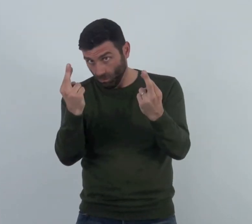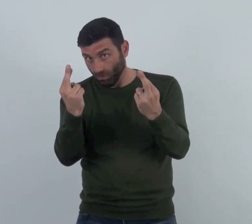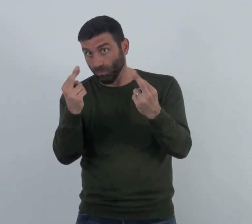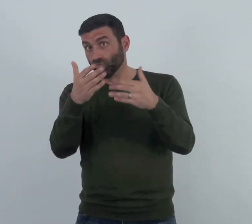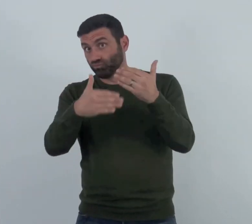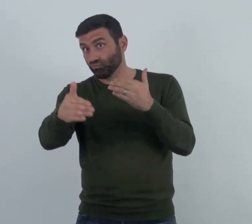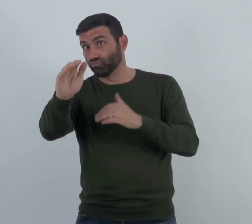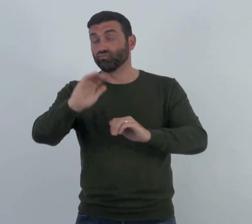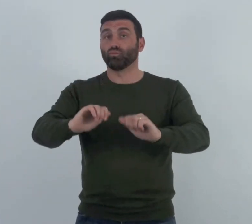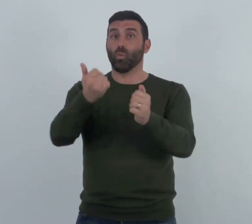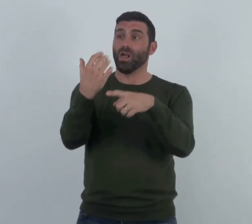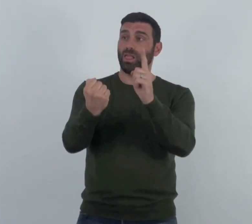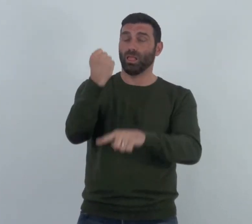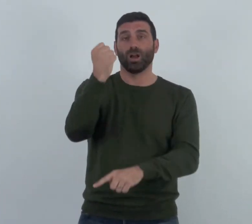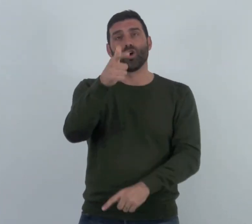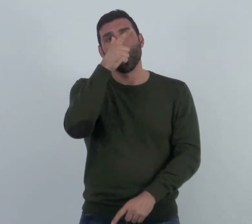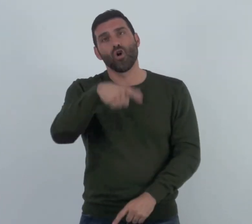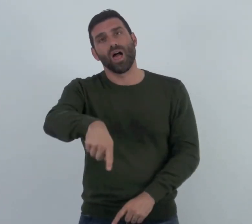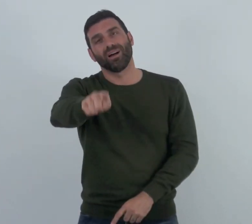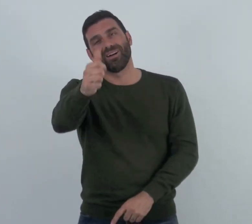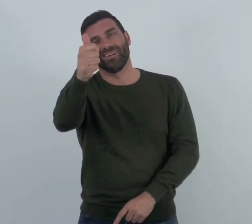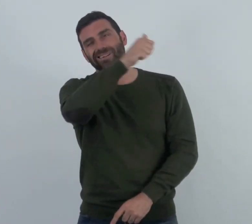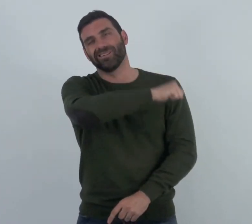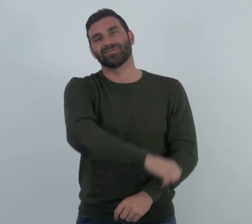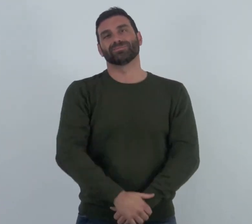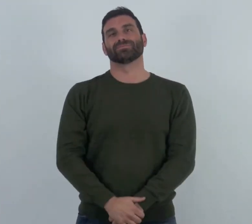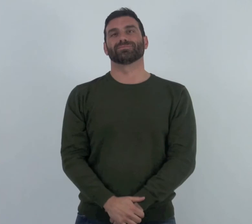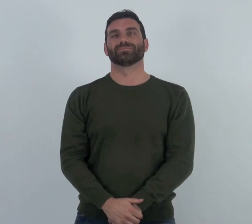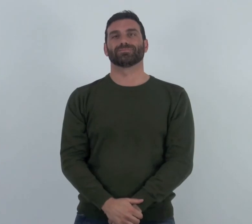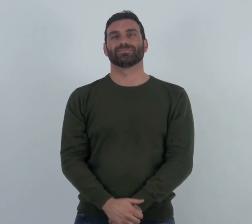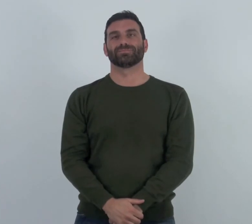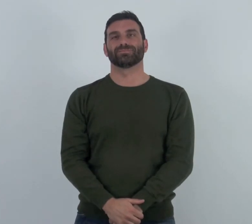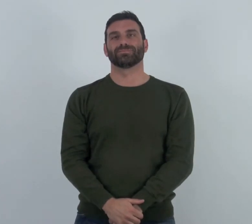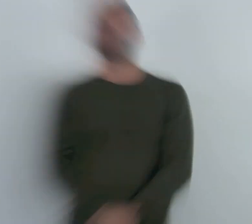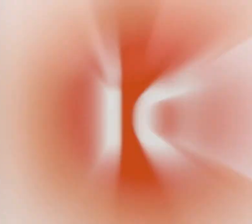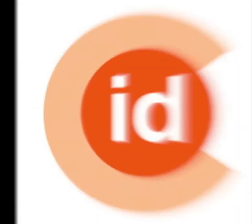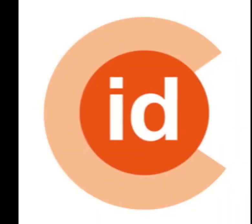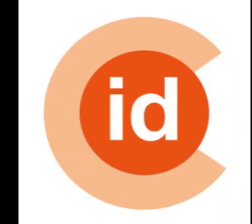and we hope that the winners of the new contract go well in the future.